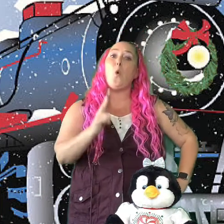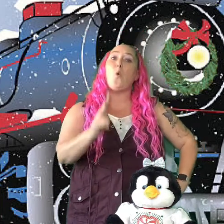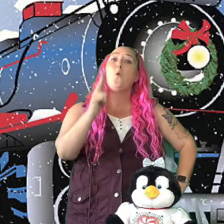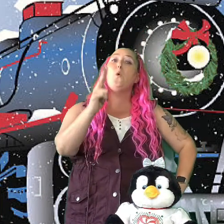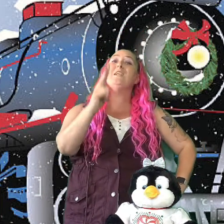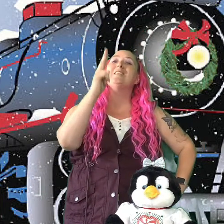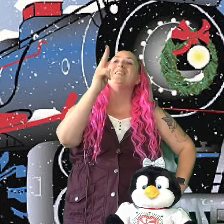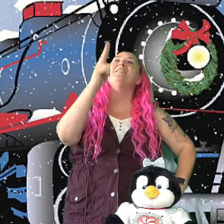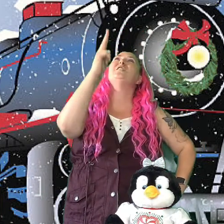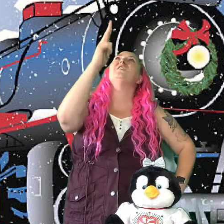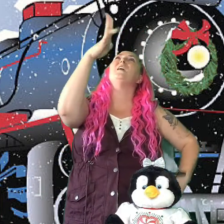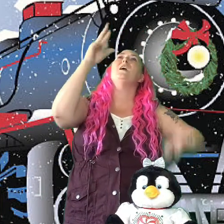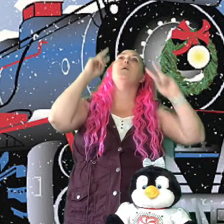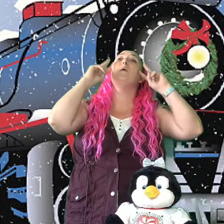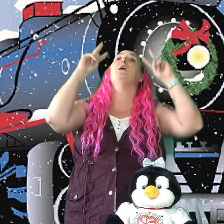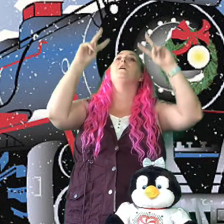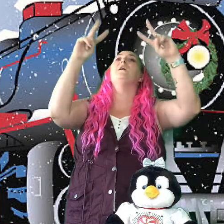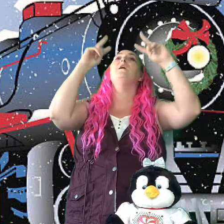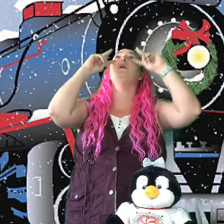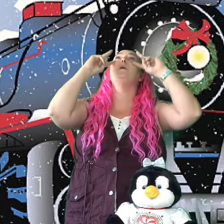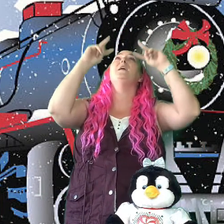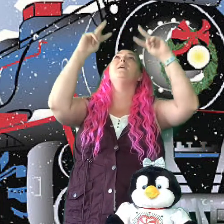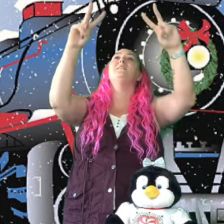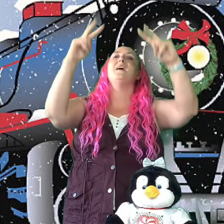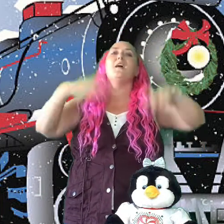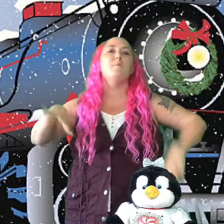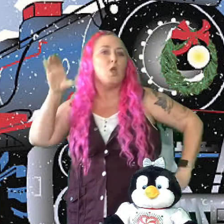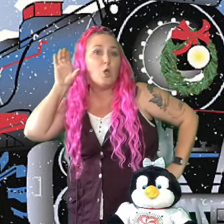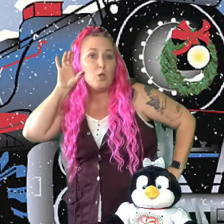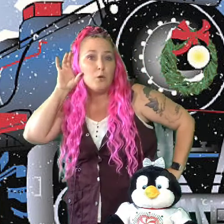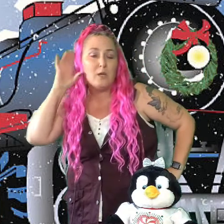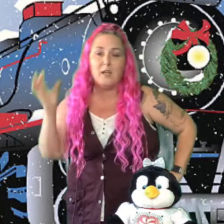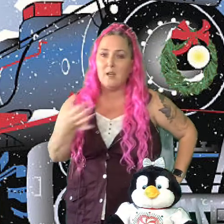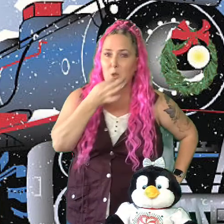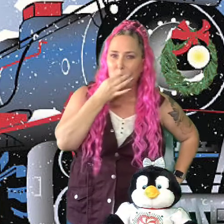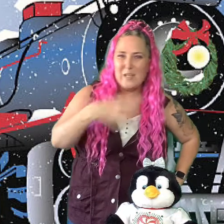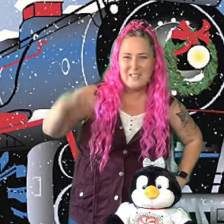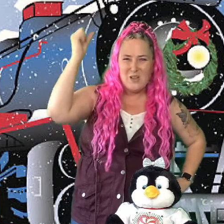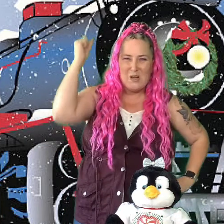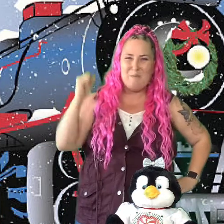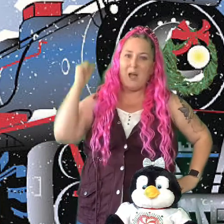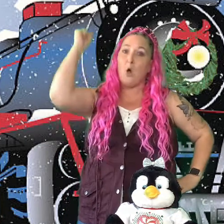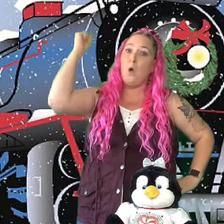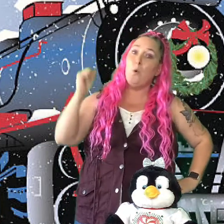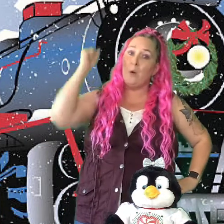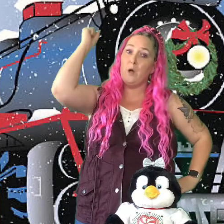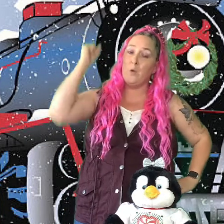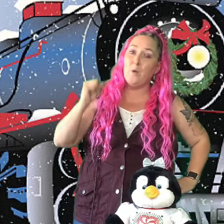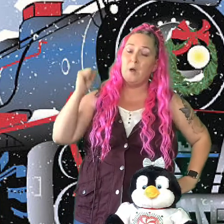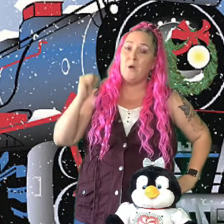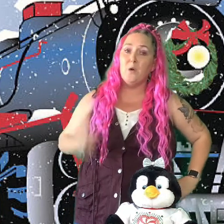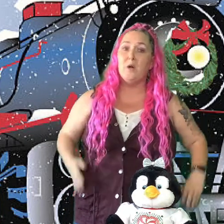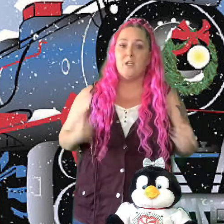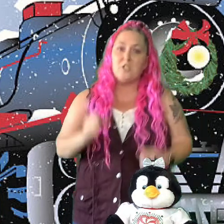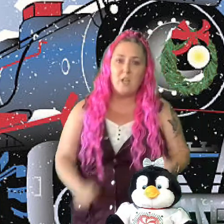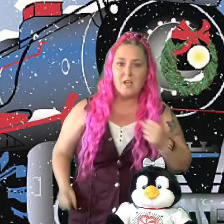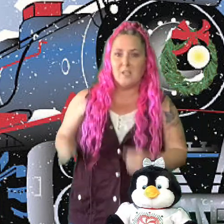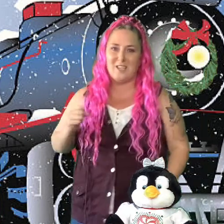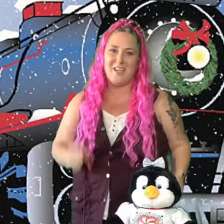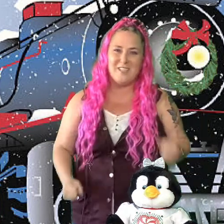Watch the engine climb. Gonna be on time. You can hear the whistle blow. Chugga-chugga